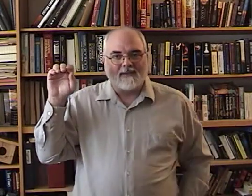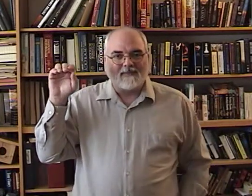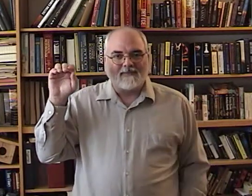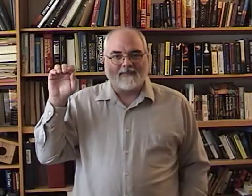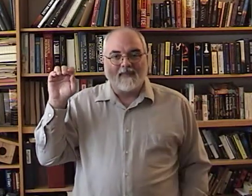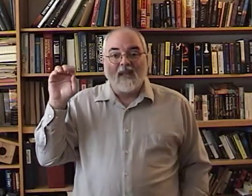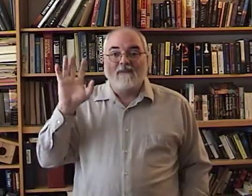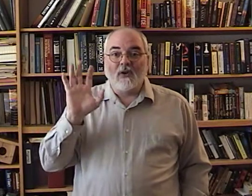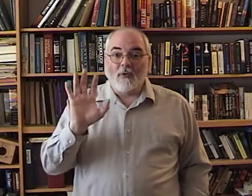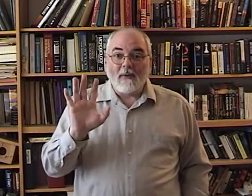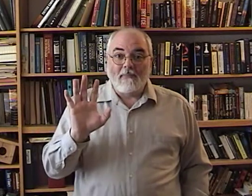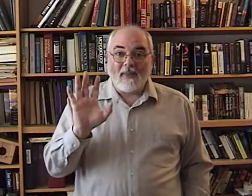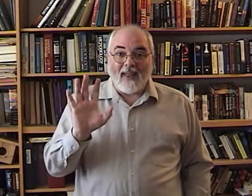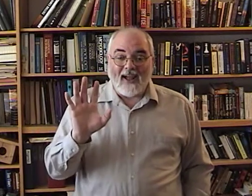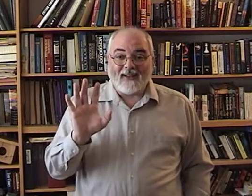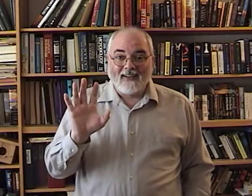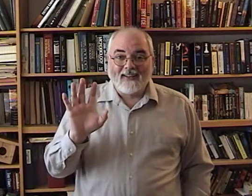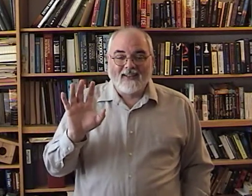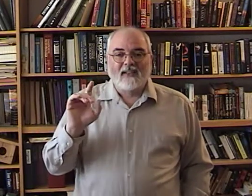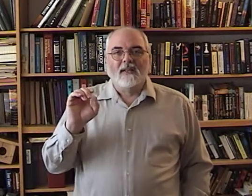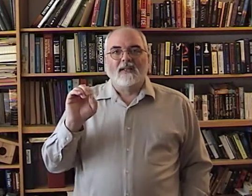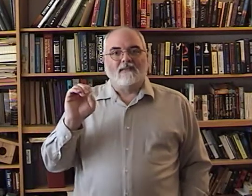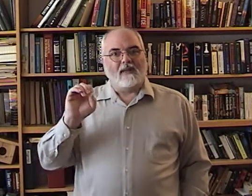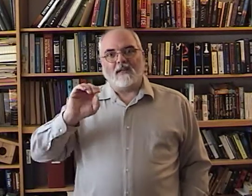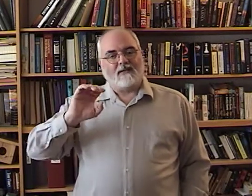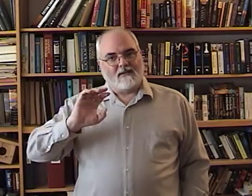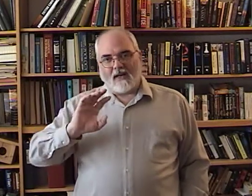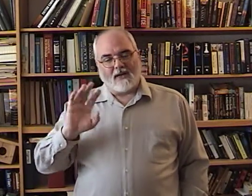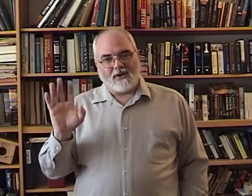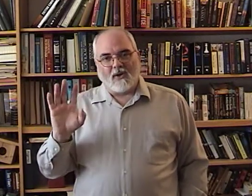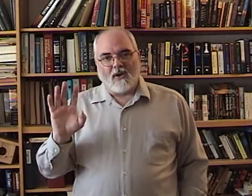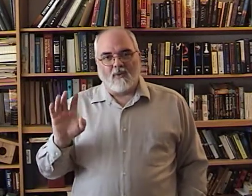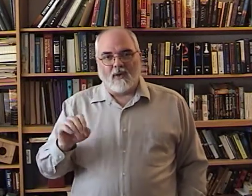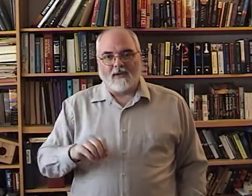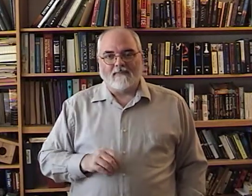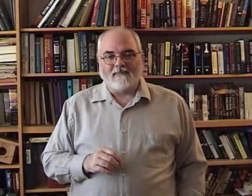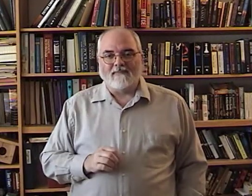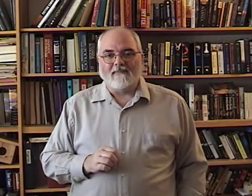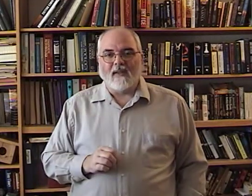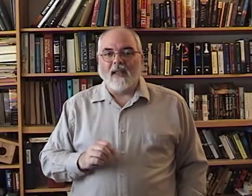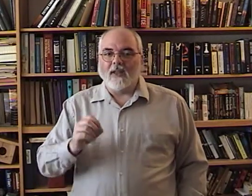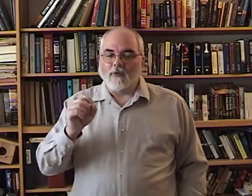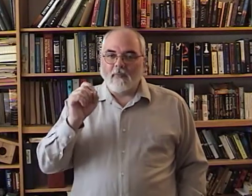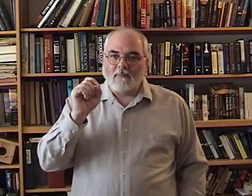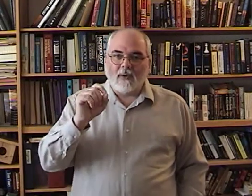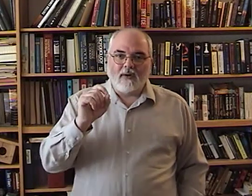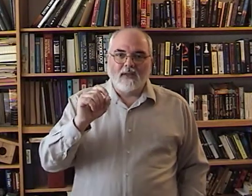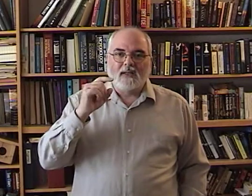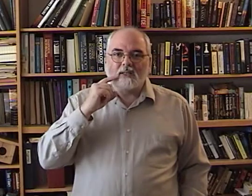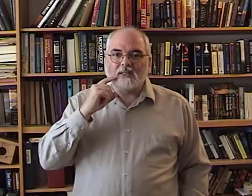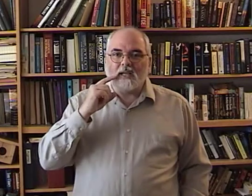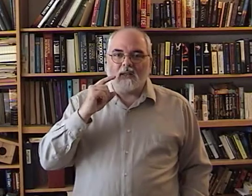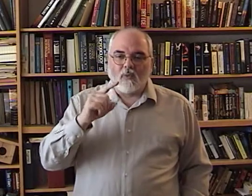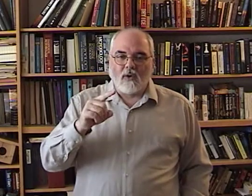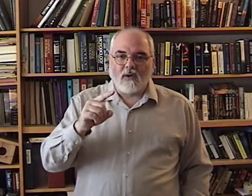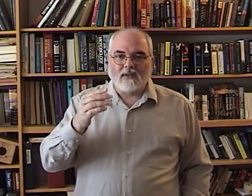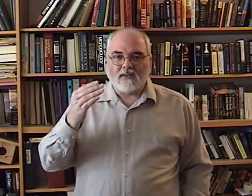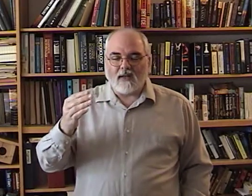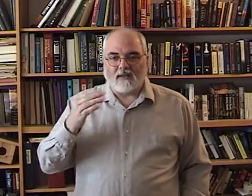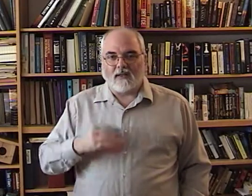If you remember that, that'll get you a long way. And then remember to say the words, not the